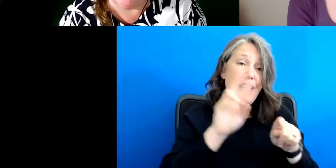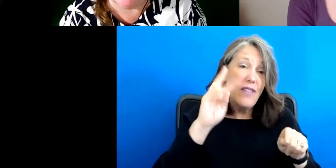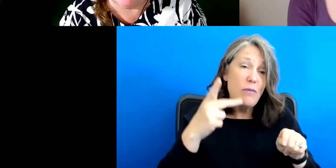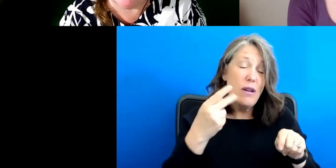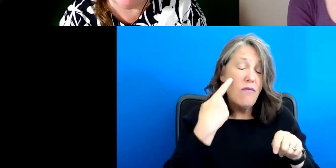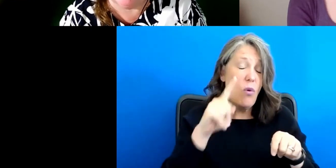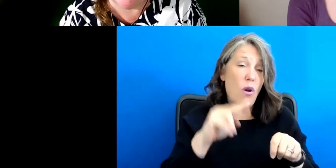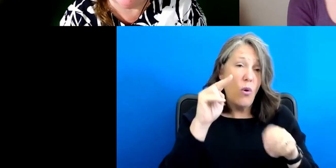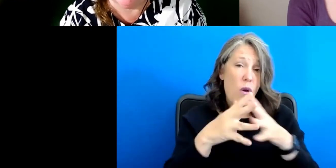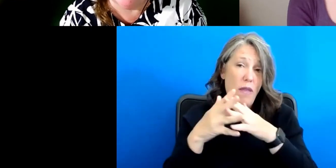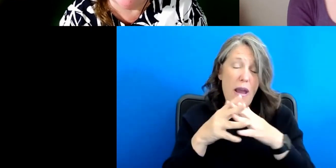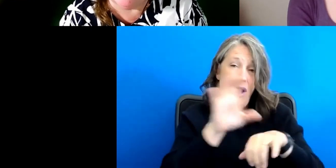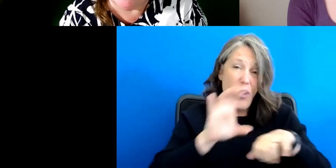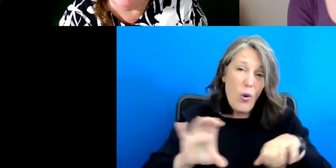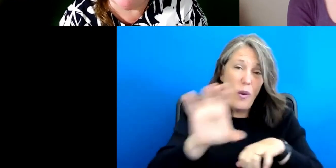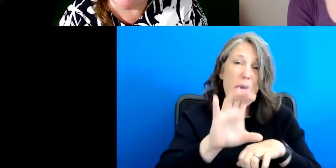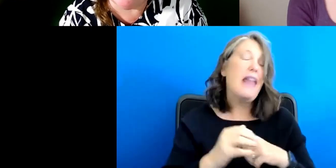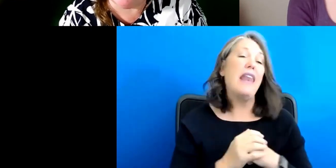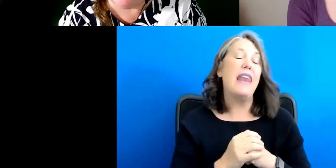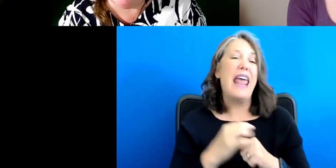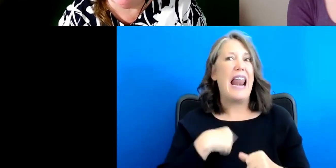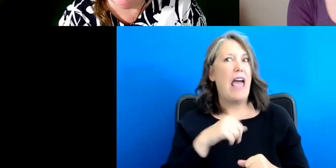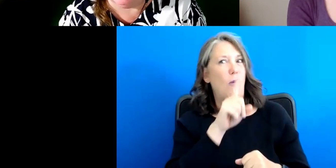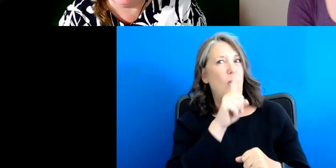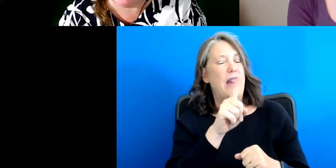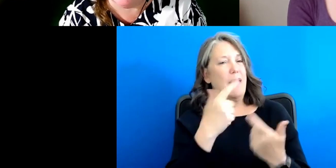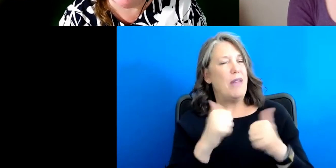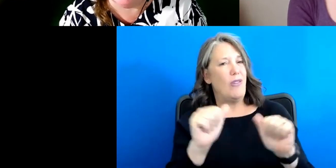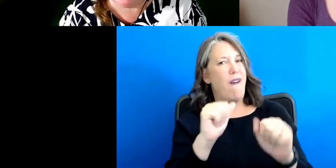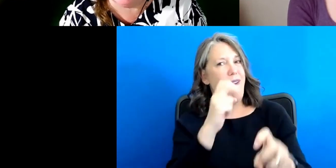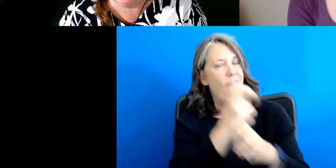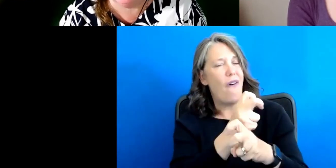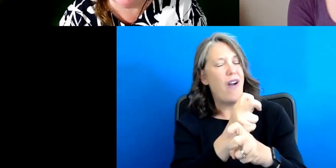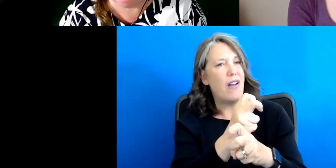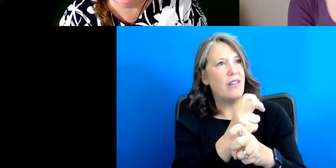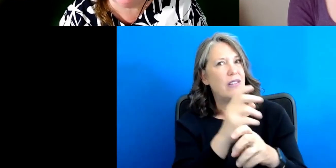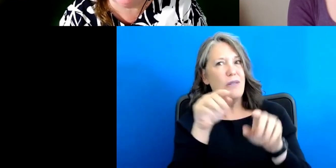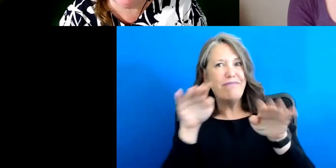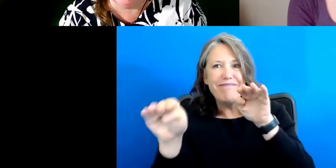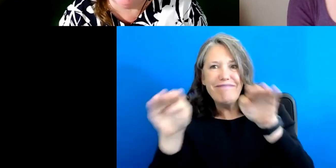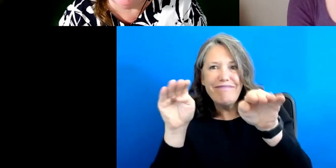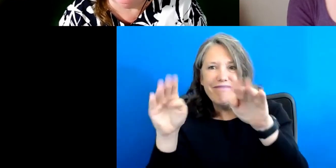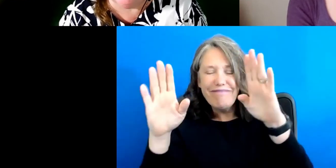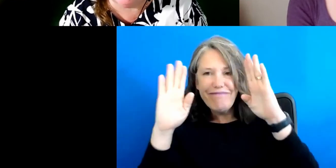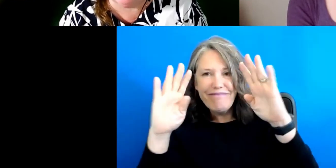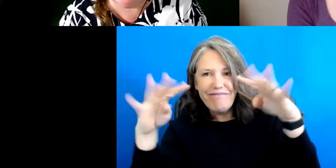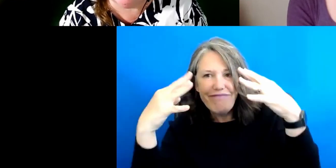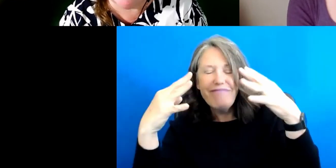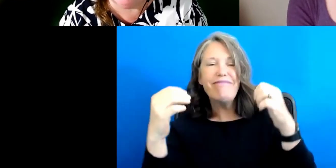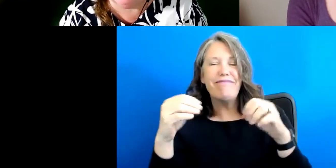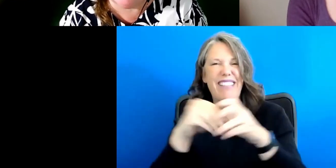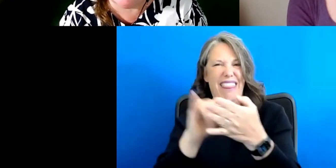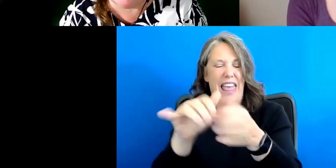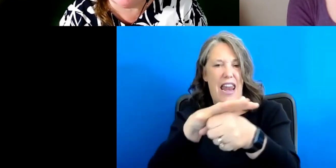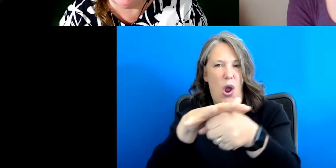North American, the Caribbean. And I've really been trying to hard to get attention in that region. Um, much of the